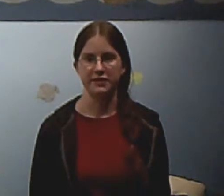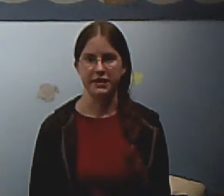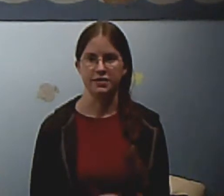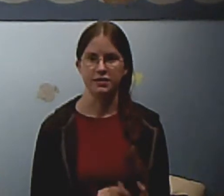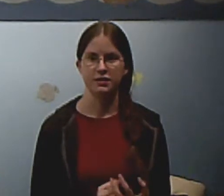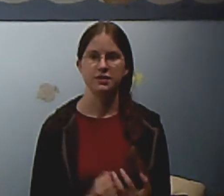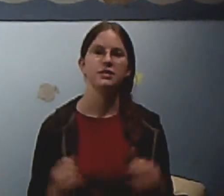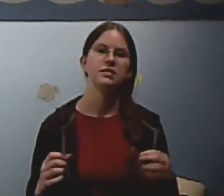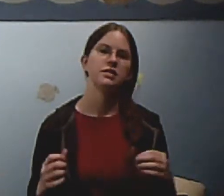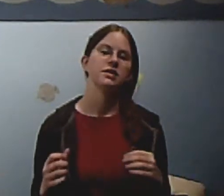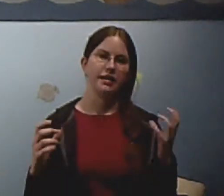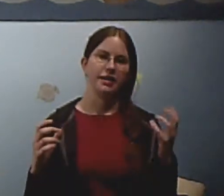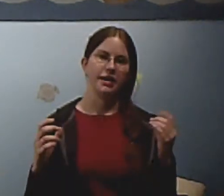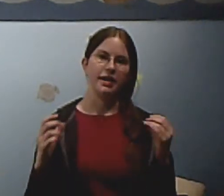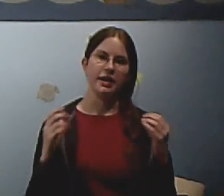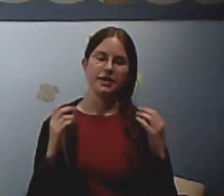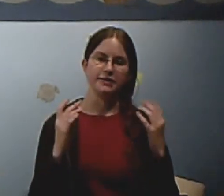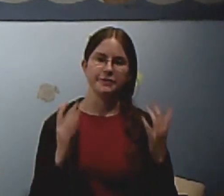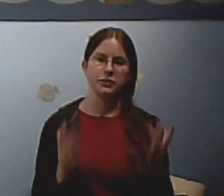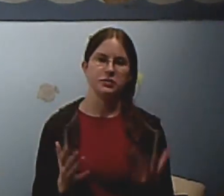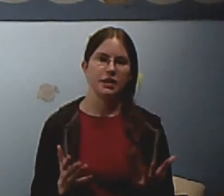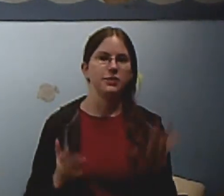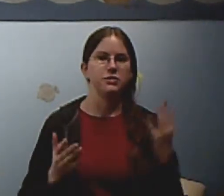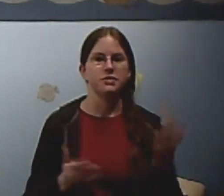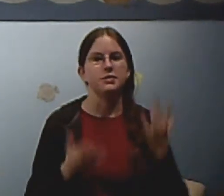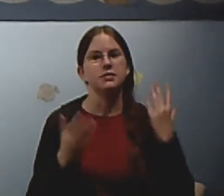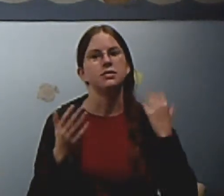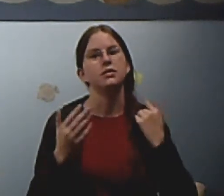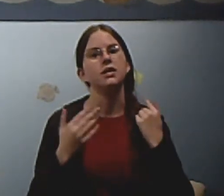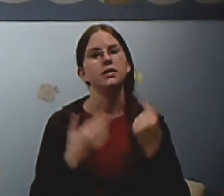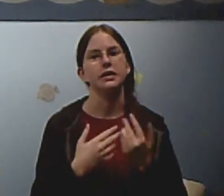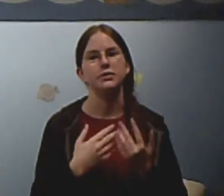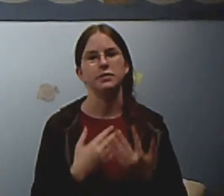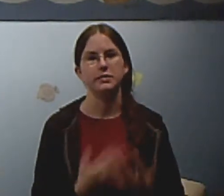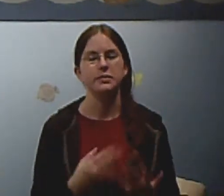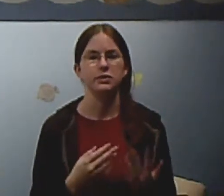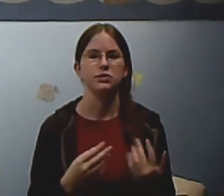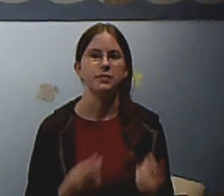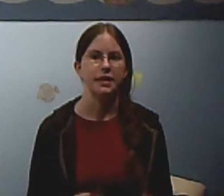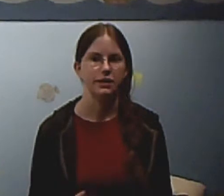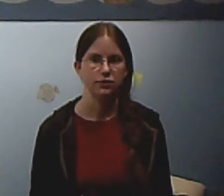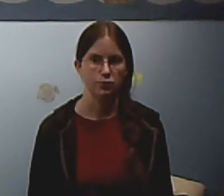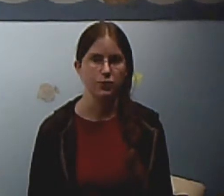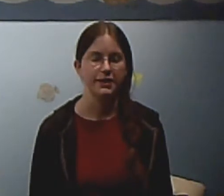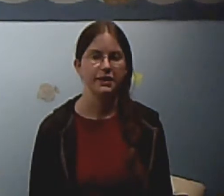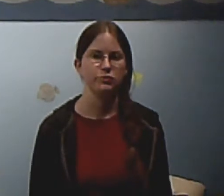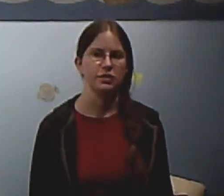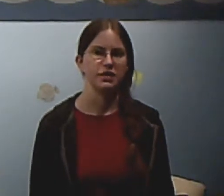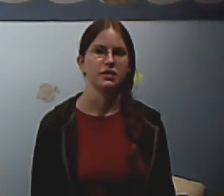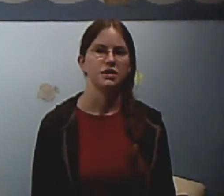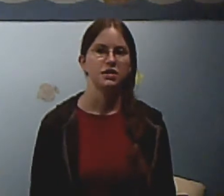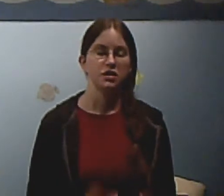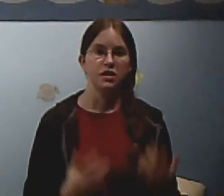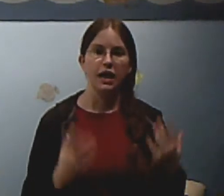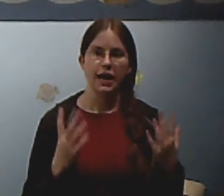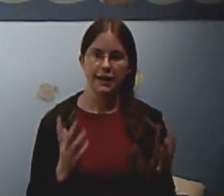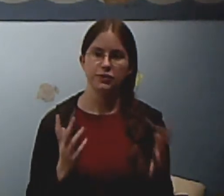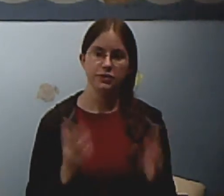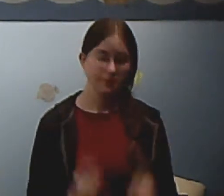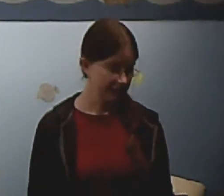Advance. And the first, I was allowed by my parents to buy one game with it. I couldn't